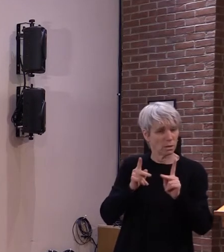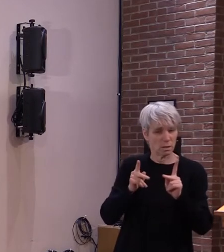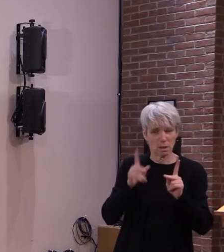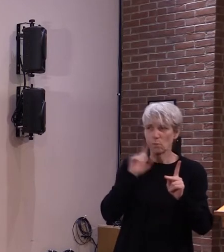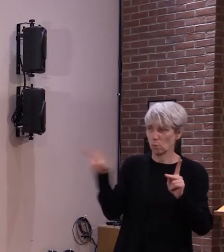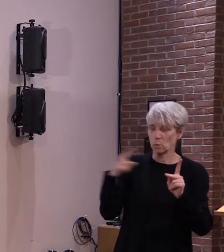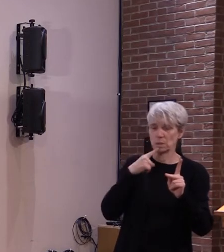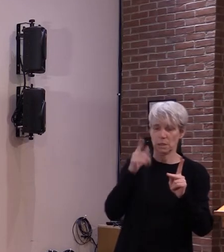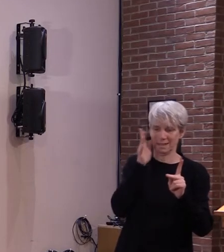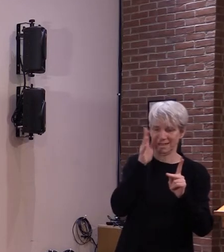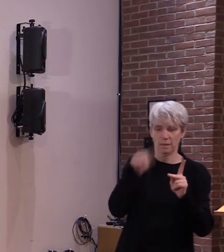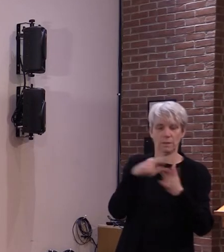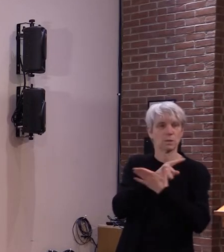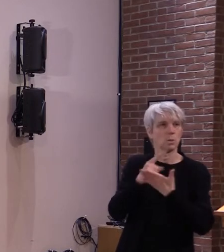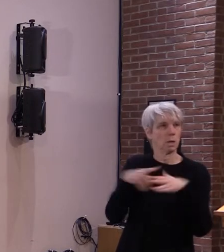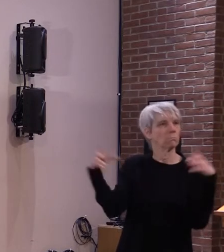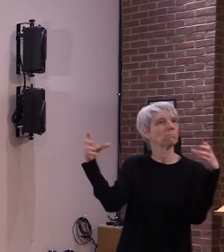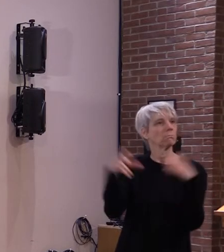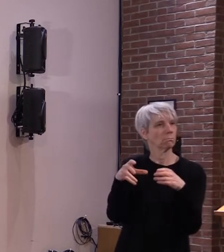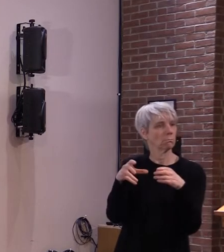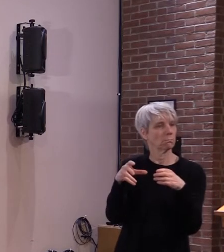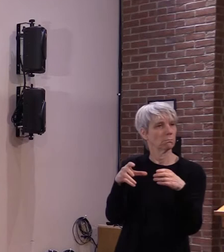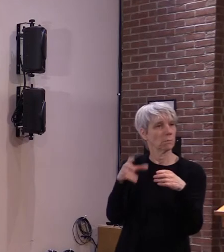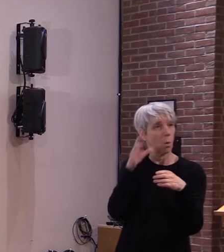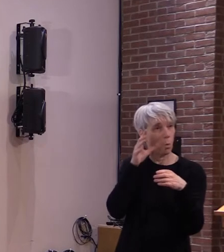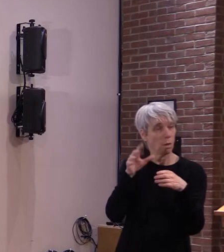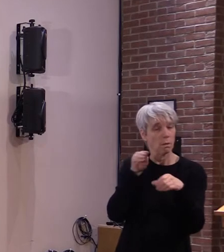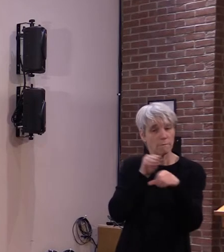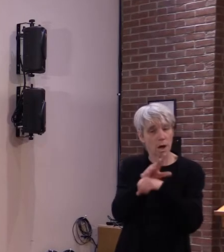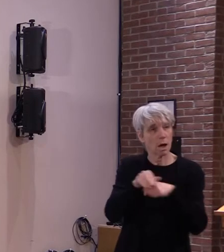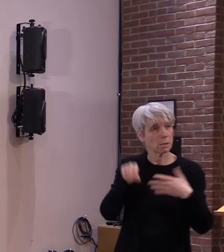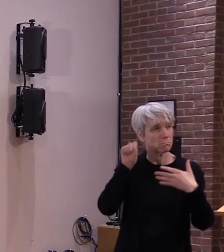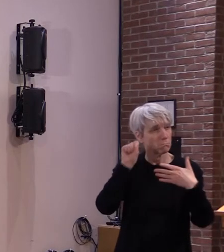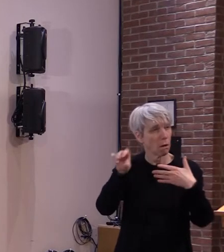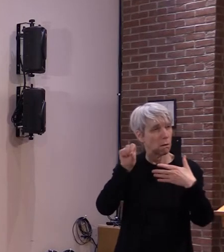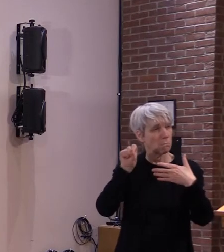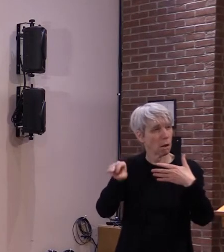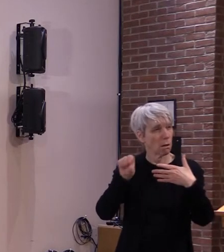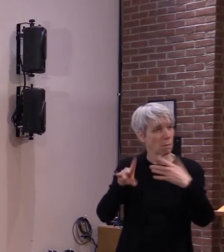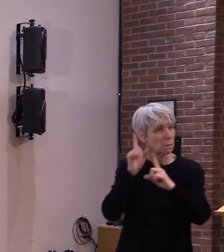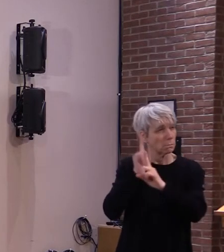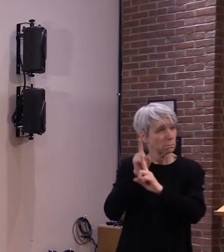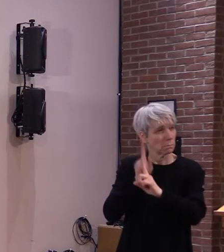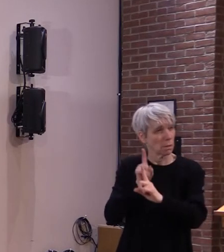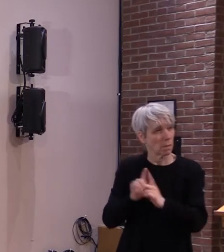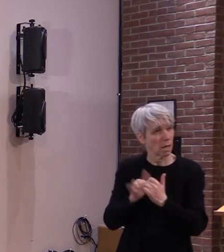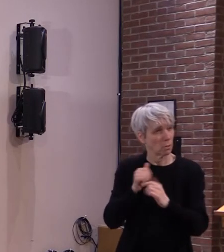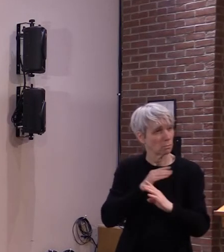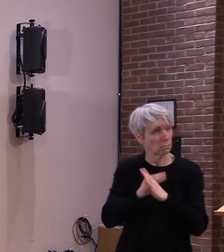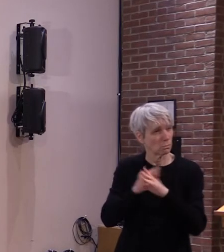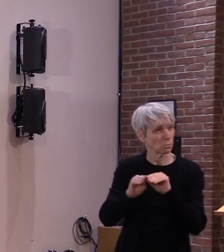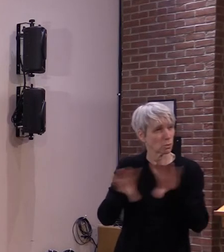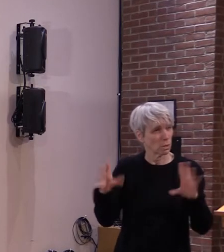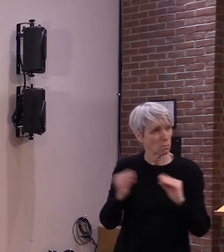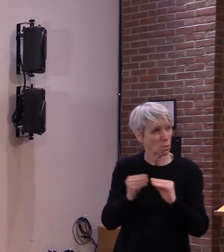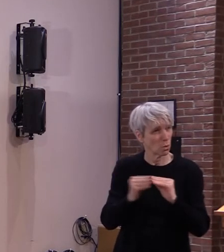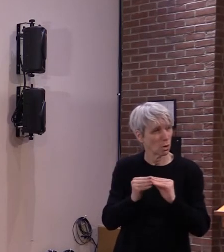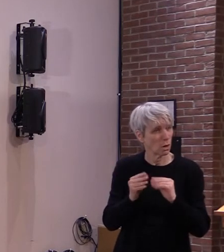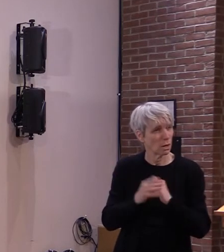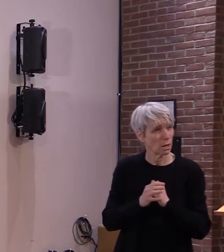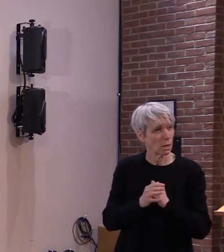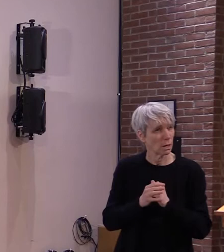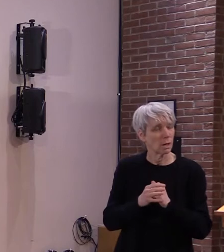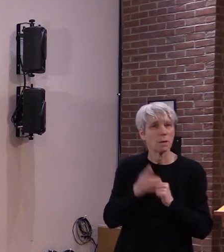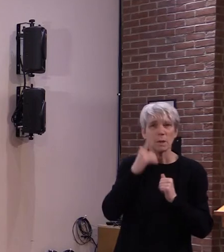i mean i've noticed in my own dealing that a number of boards